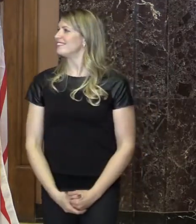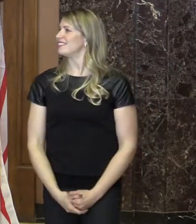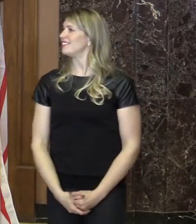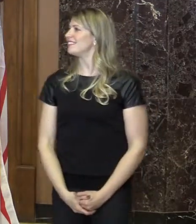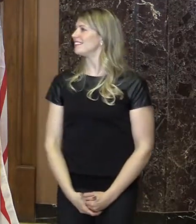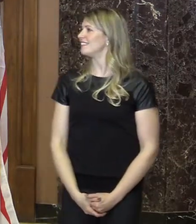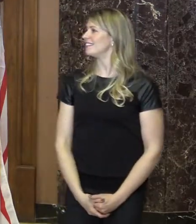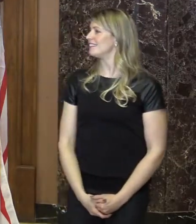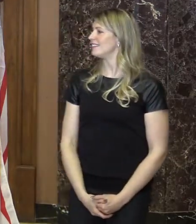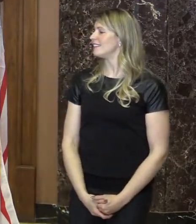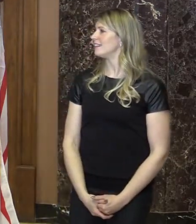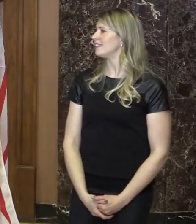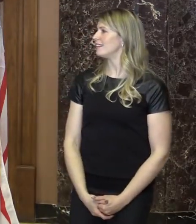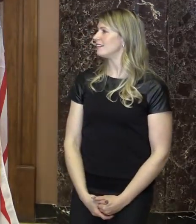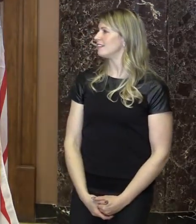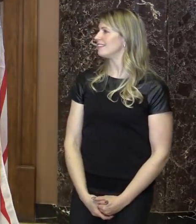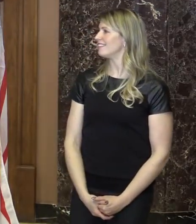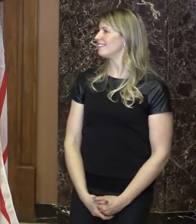Congratulations.